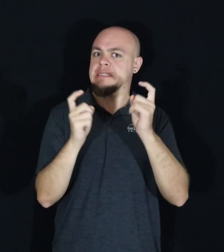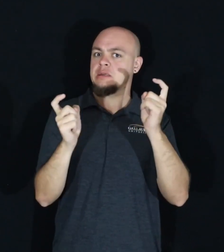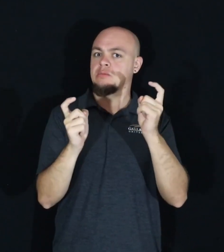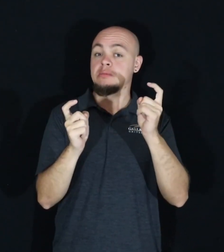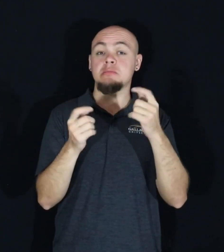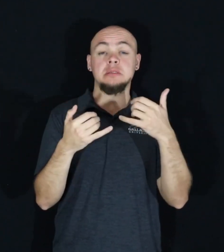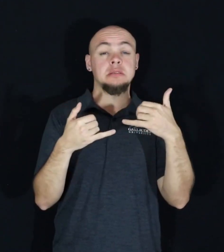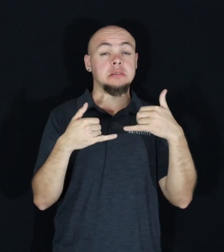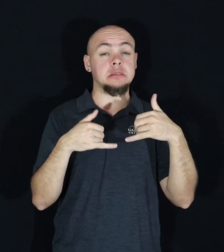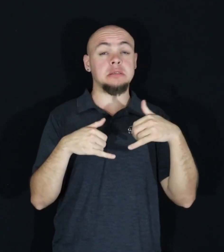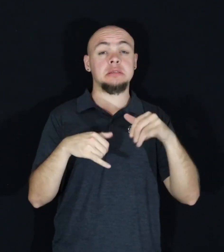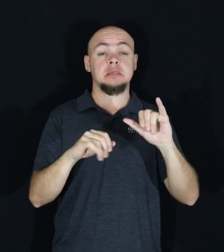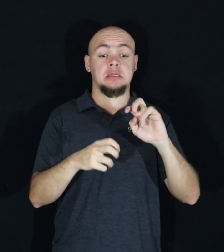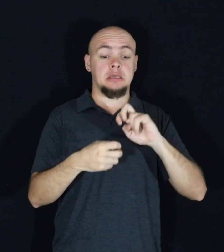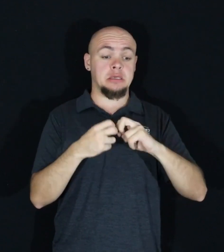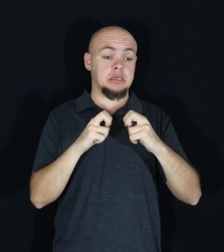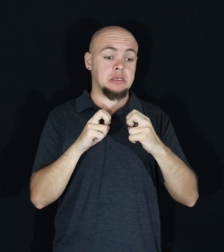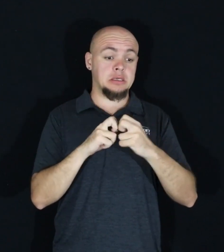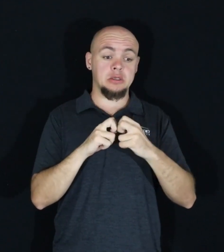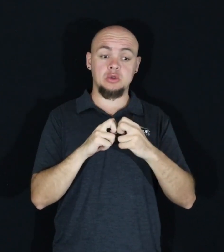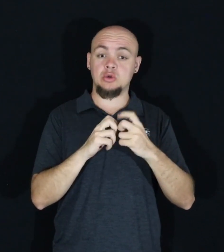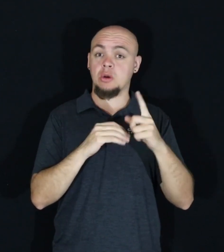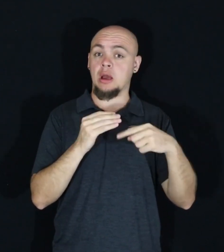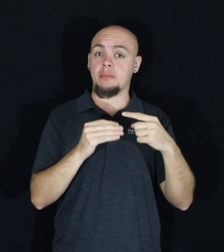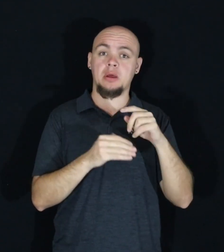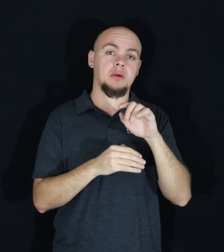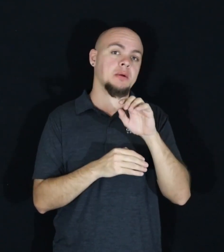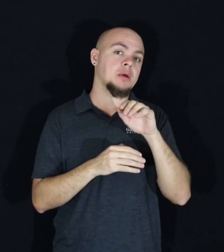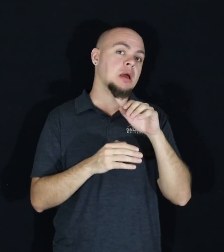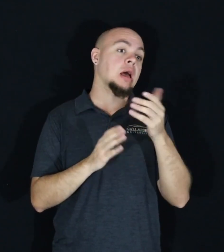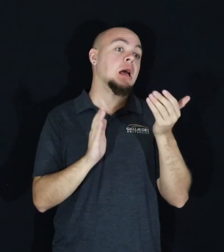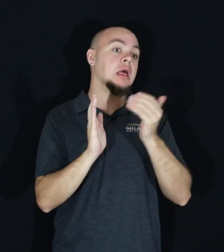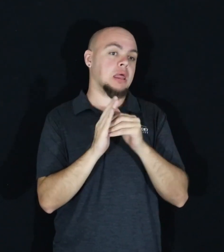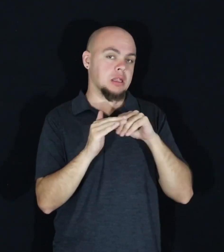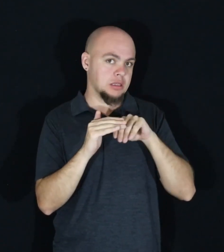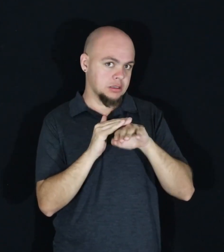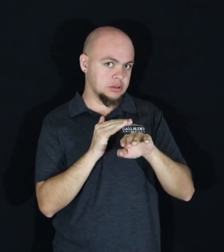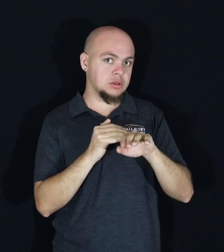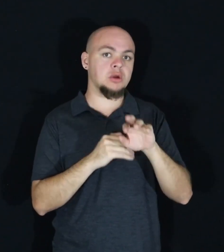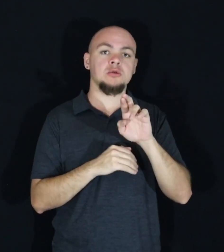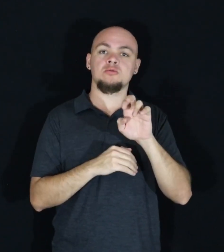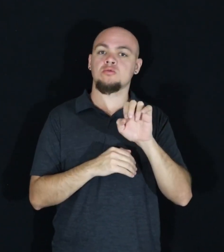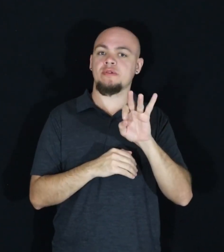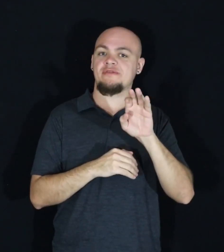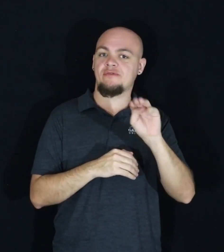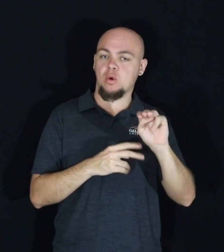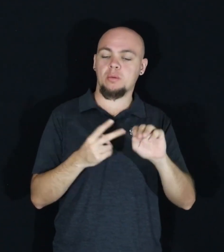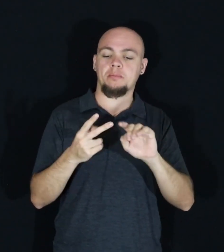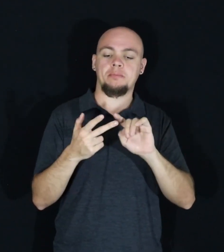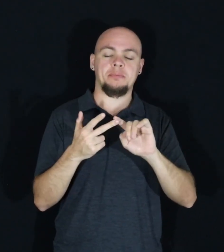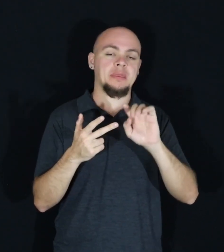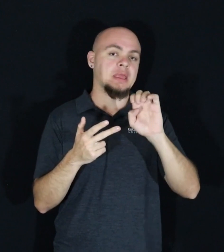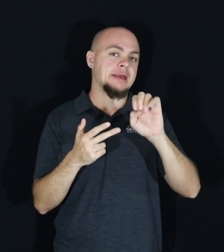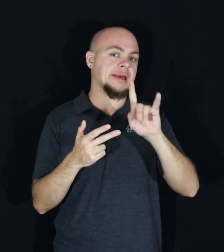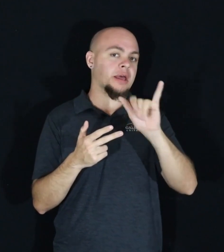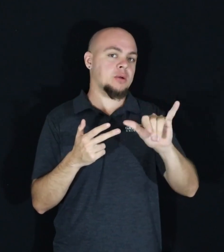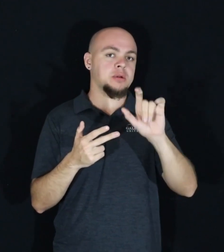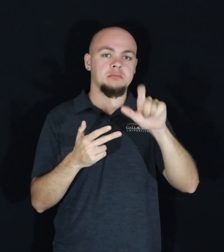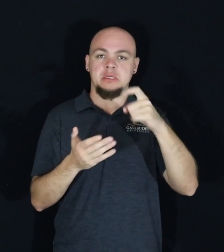major issues around reentry, reform, and equity that have to be addressed.